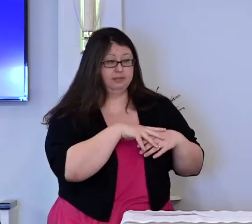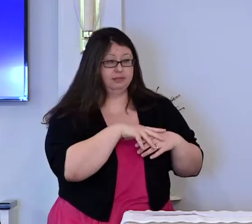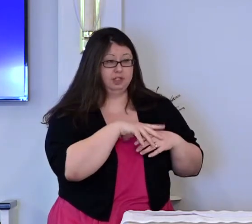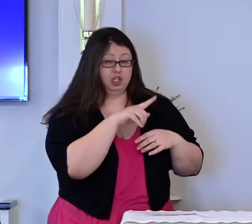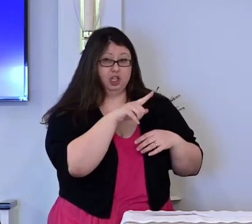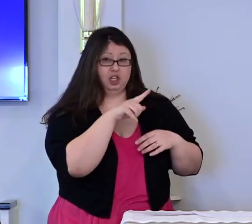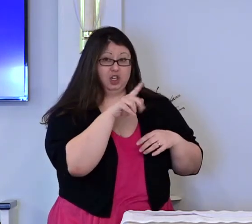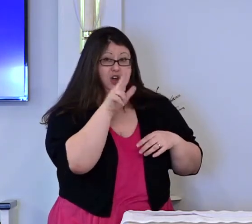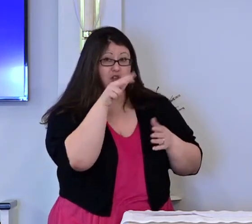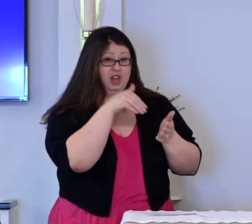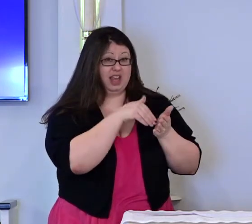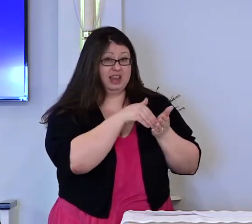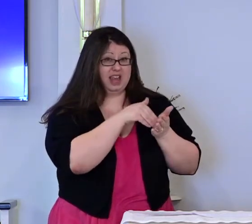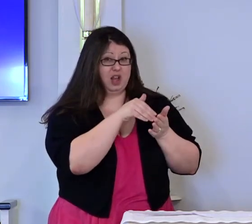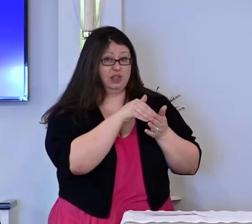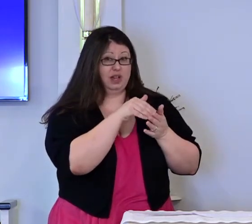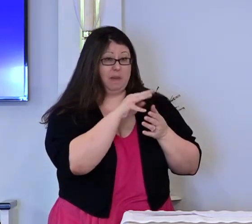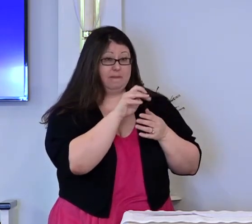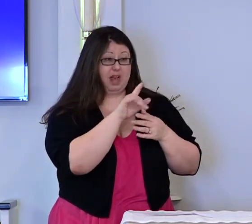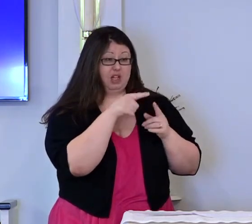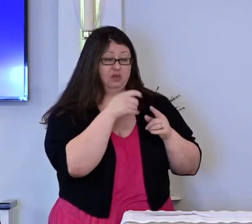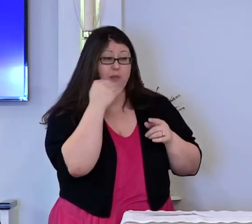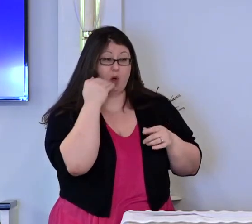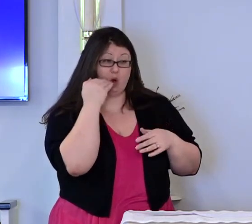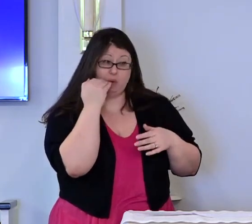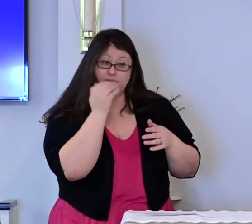you're 3,000 miles from home.